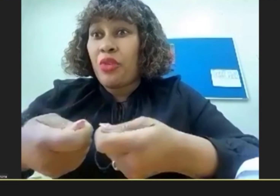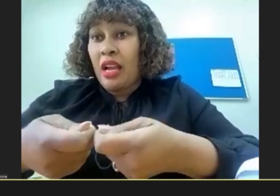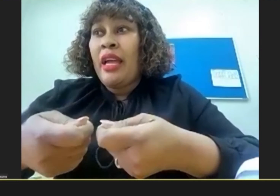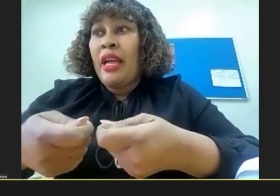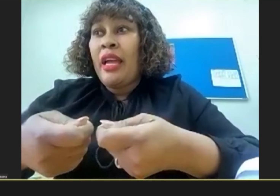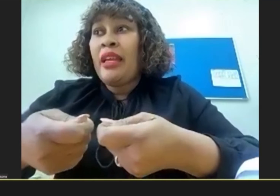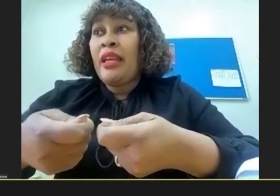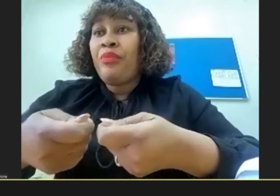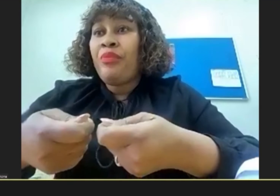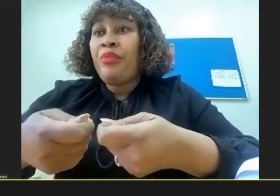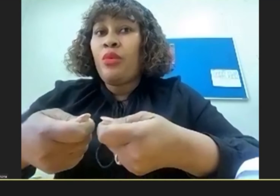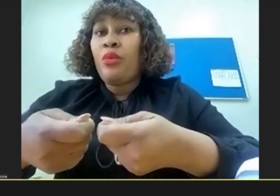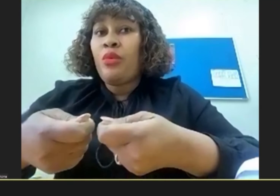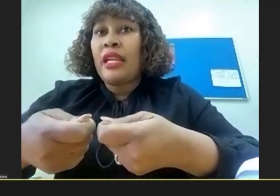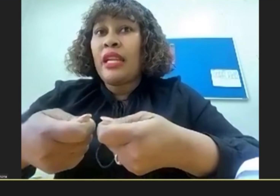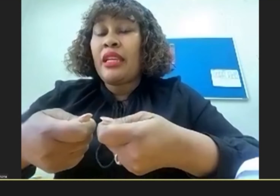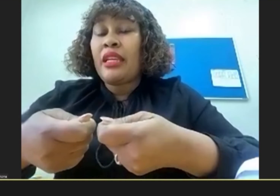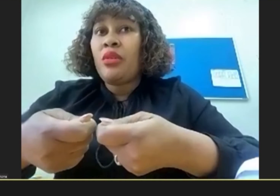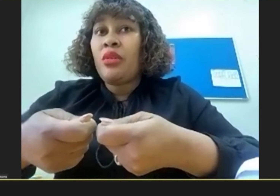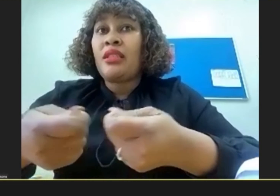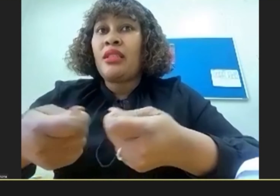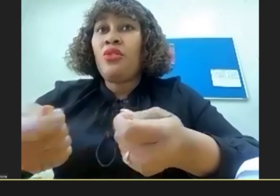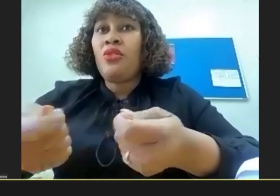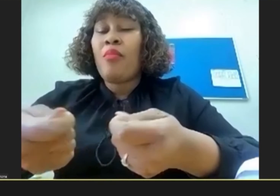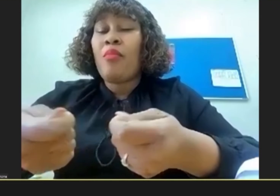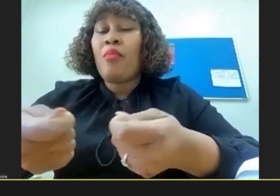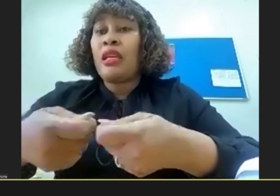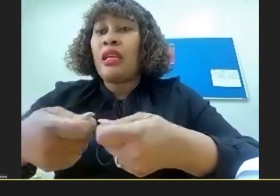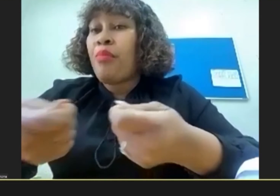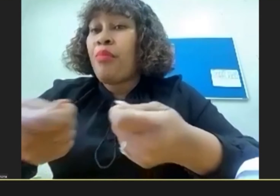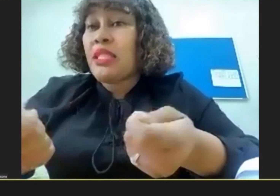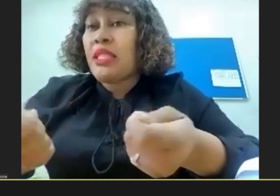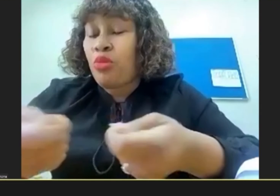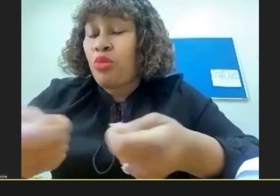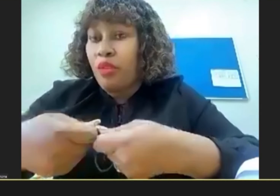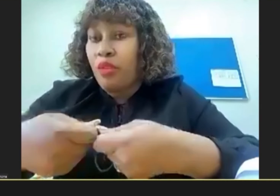Wow And that one was like I was You know My grandparents had to be involved